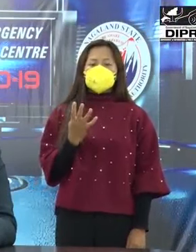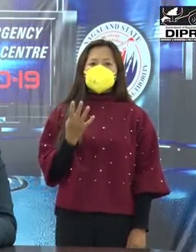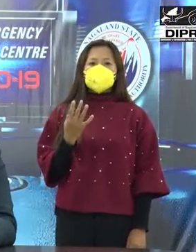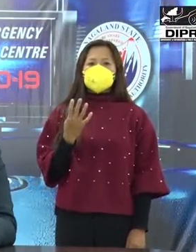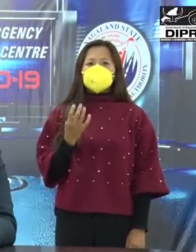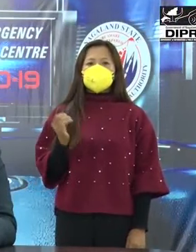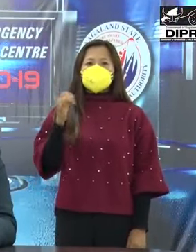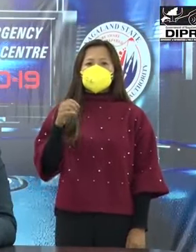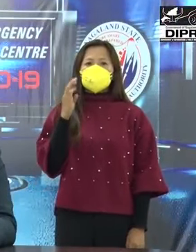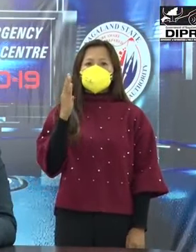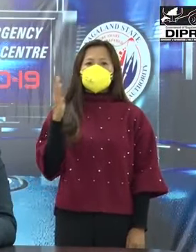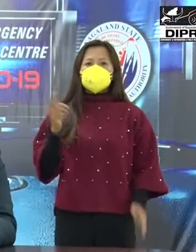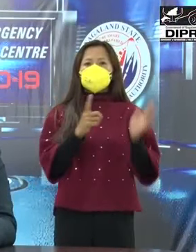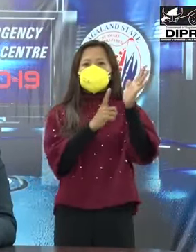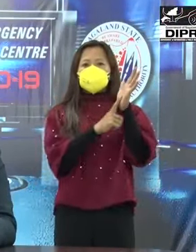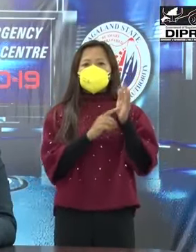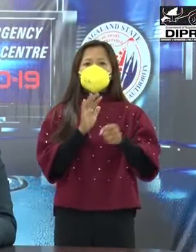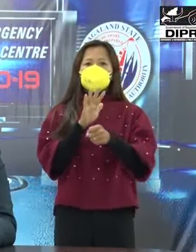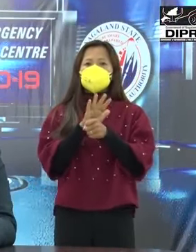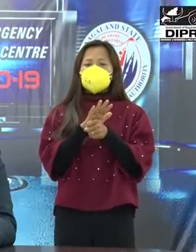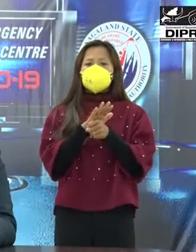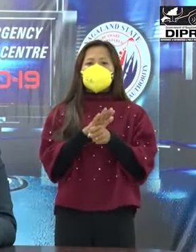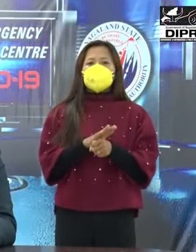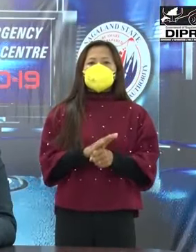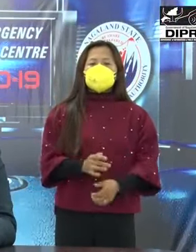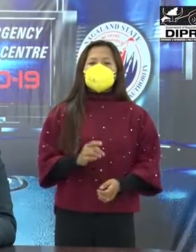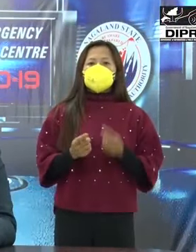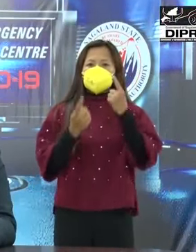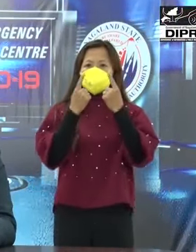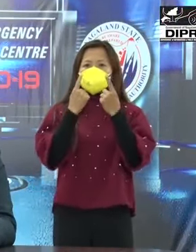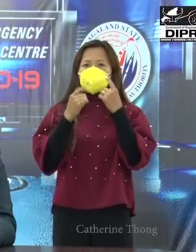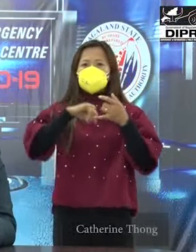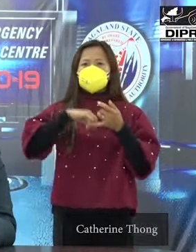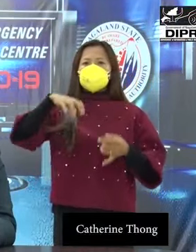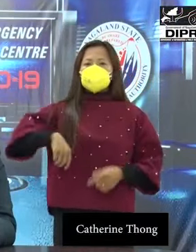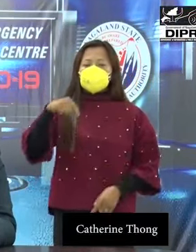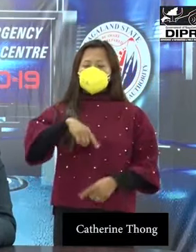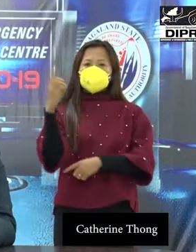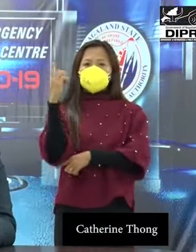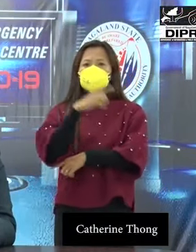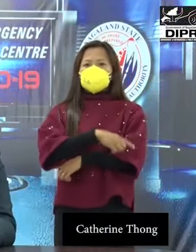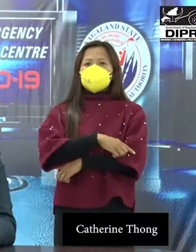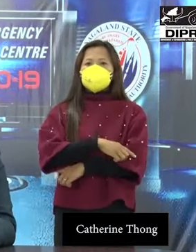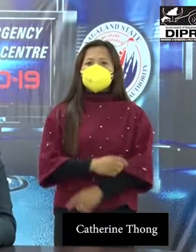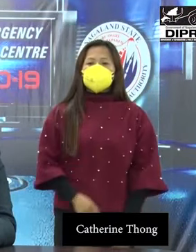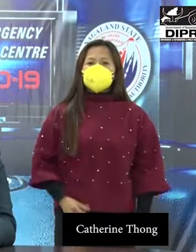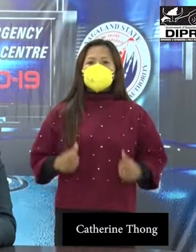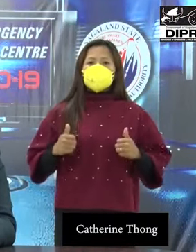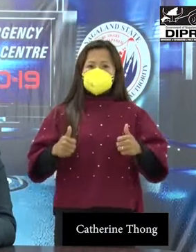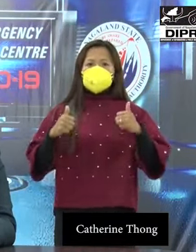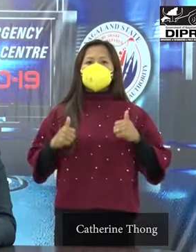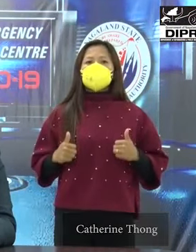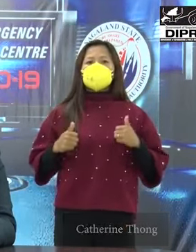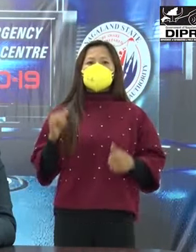A total of 644 samples have been sent for testing from the state till date and